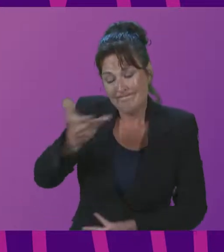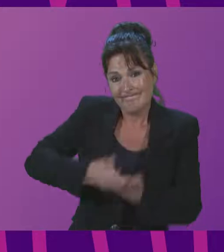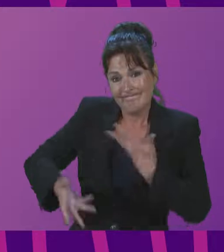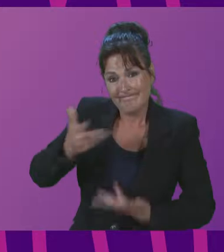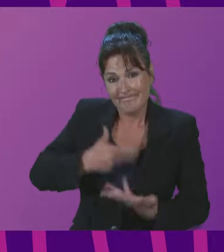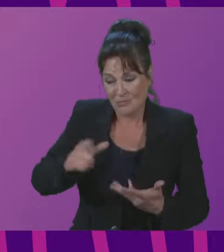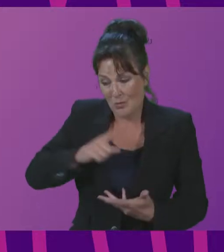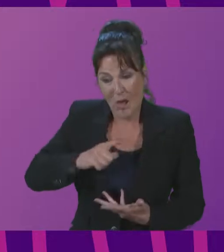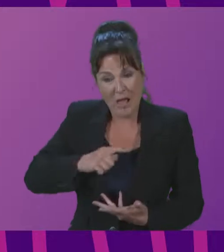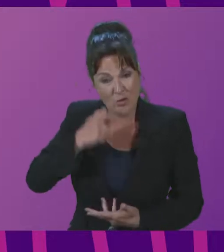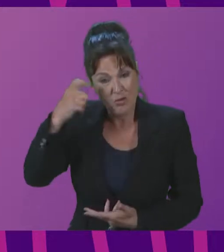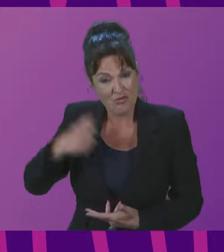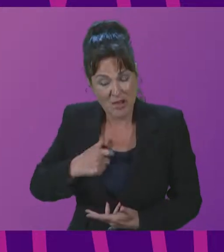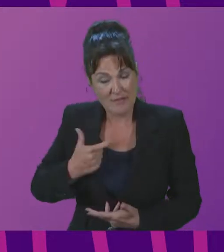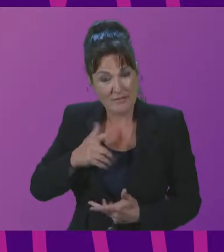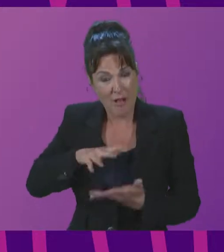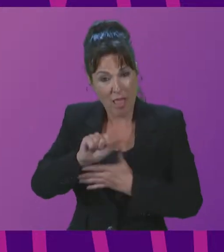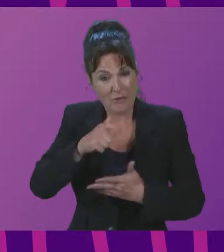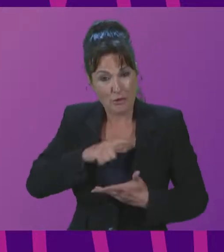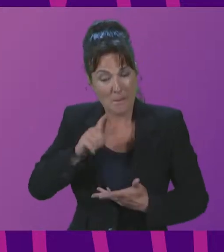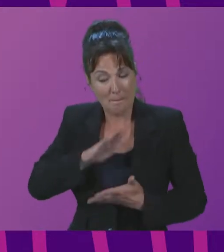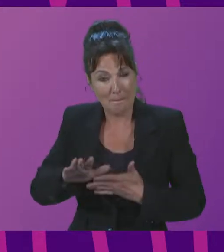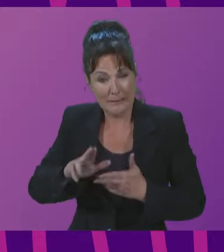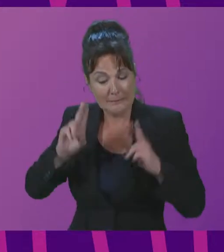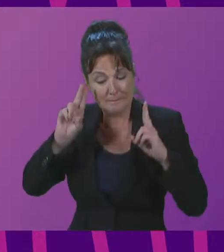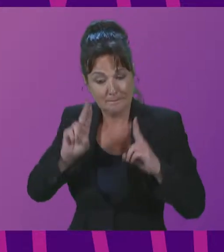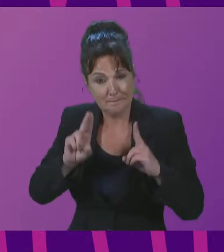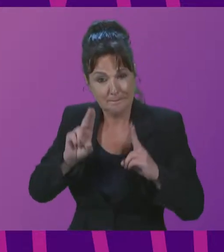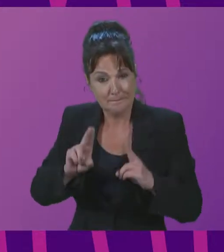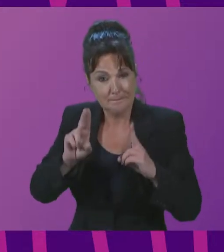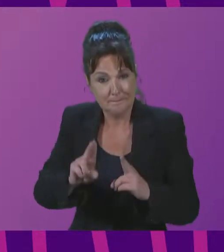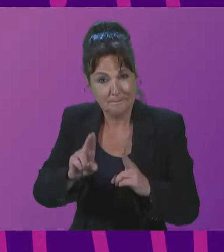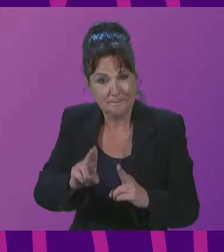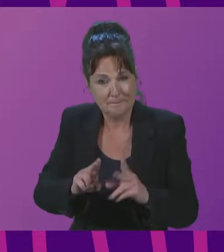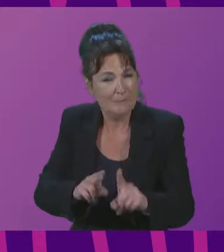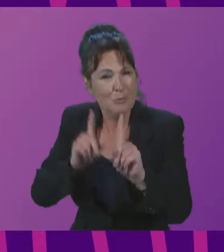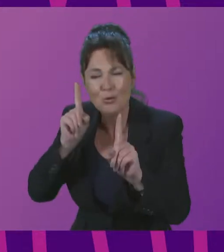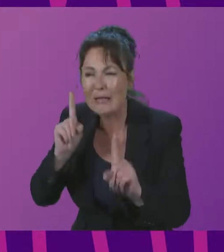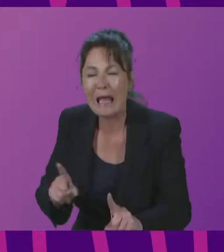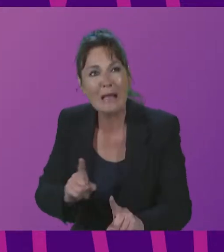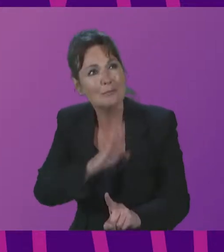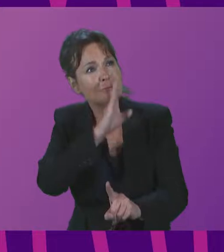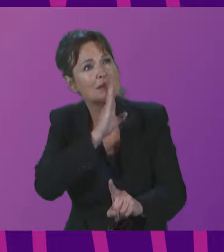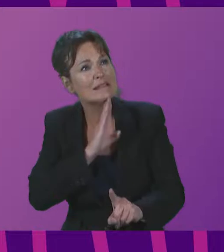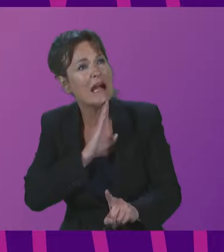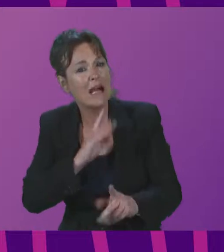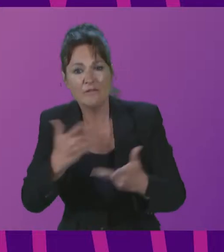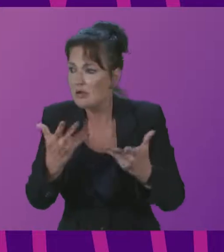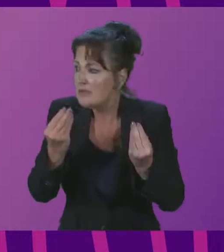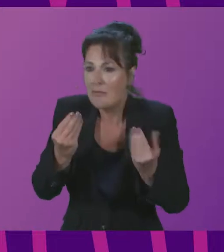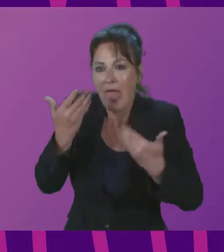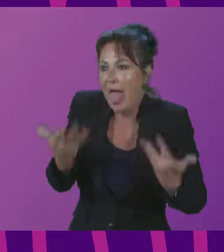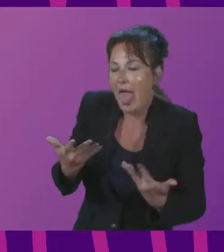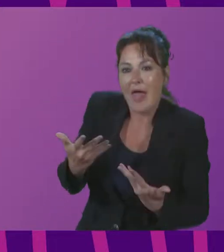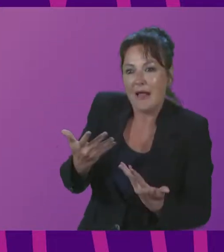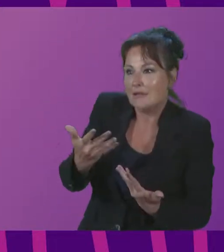of Ukrainian culture, you can't have grief for the loss of something you have never known. And in different contexts of